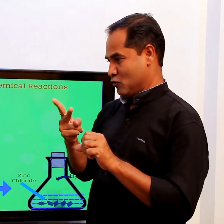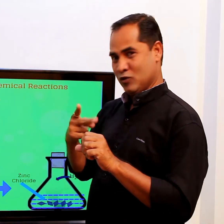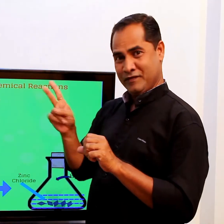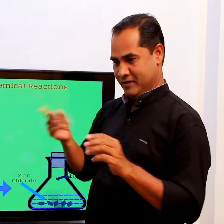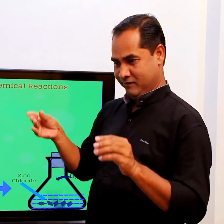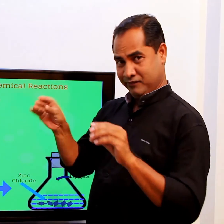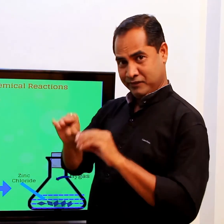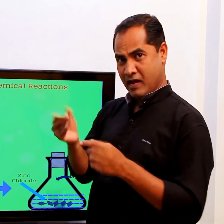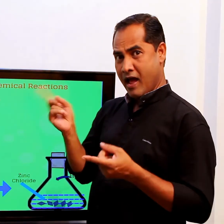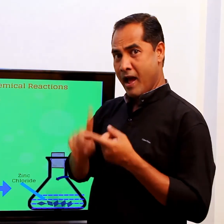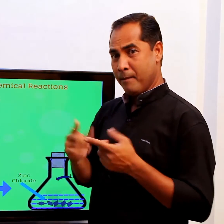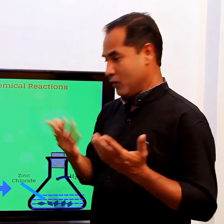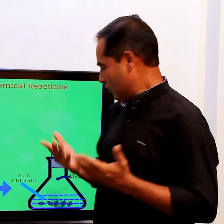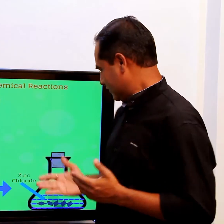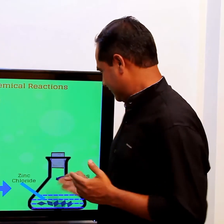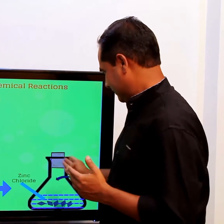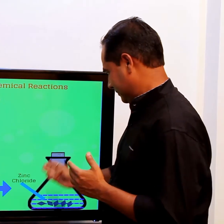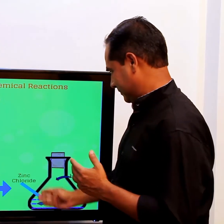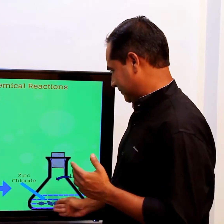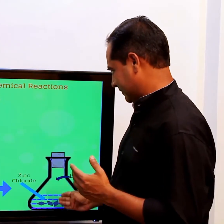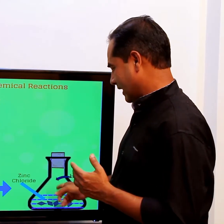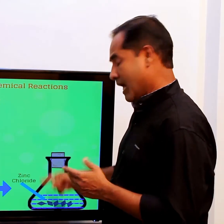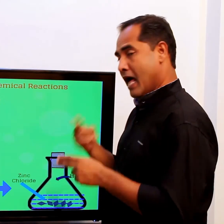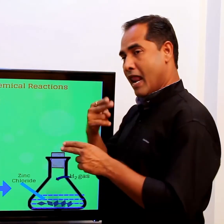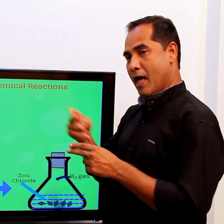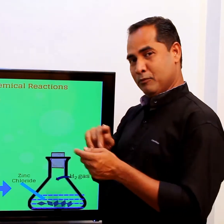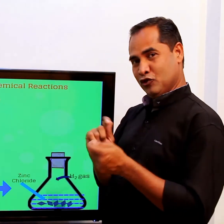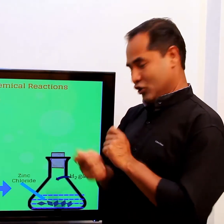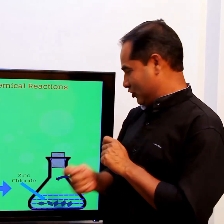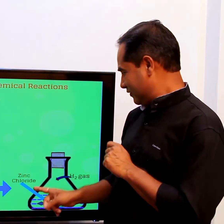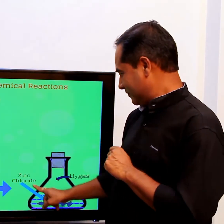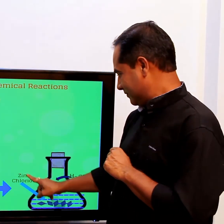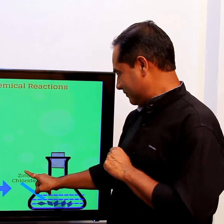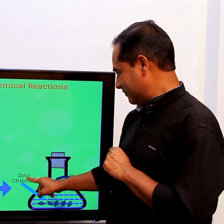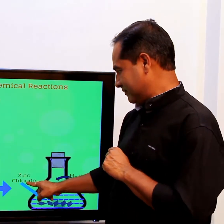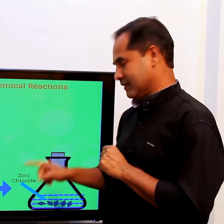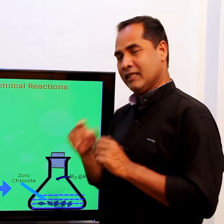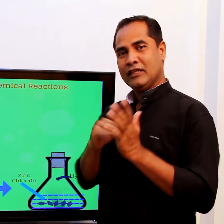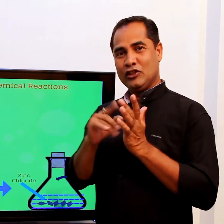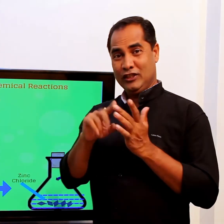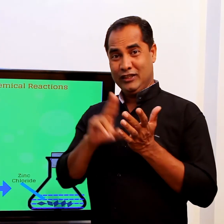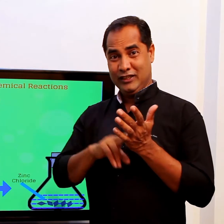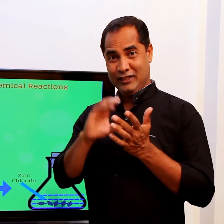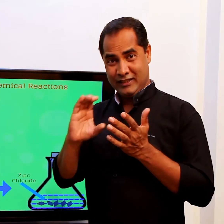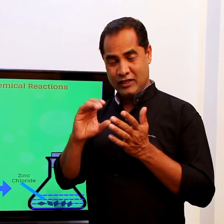After you add sulfuric acid to zinc, it changes into zinc